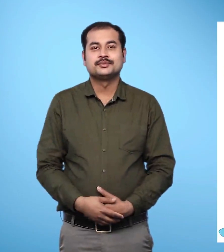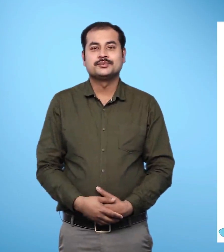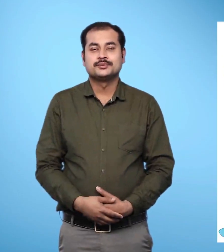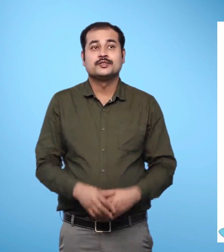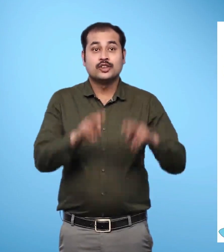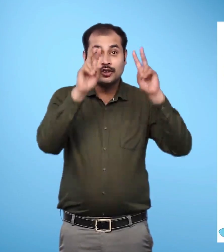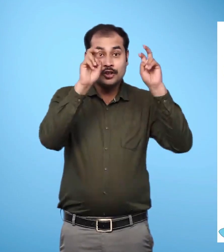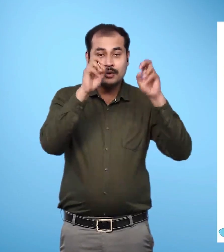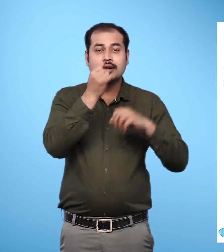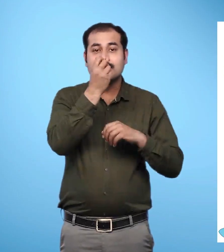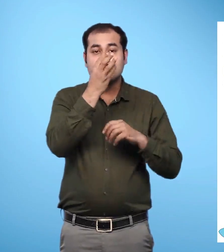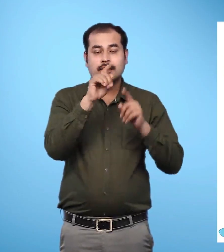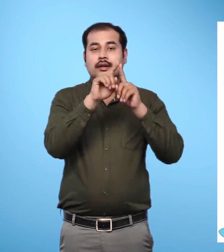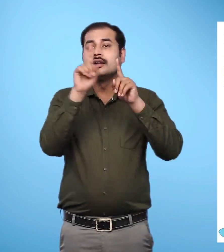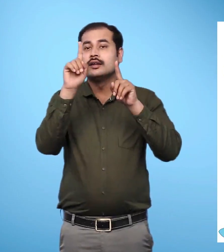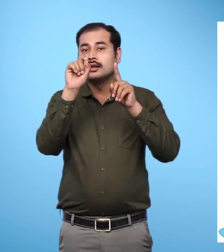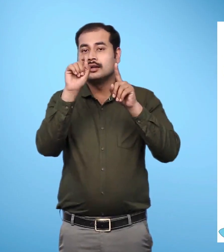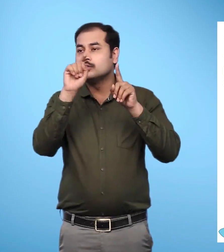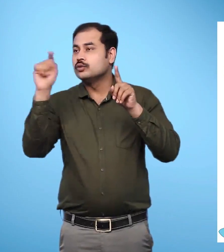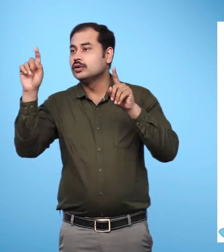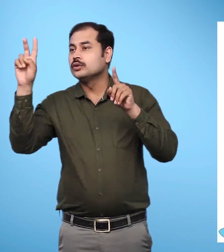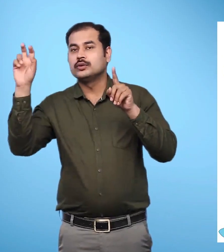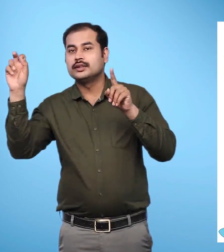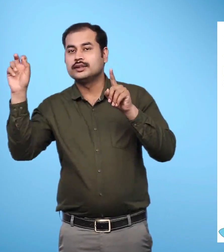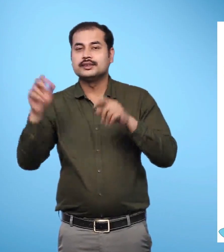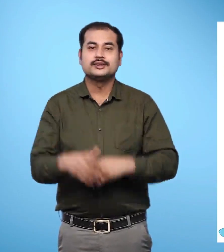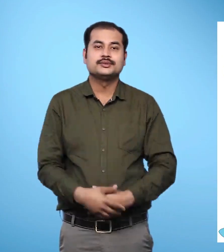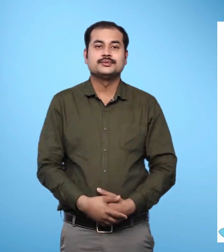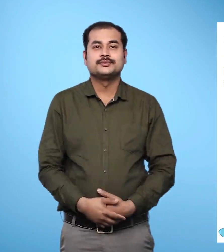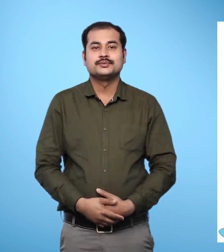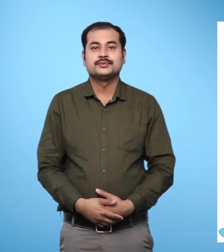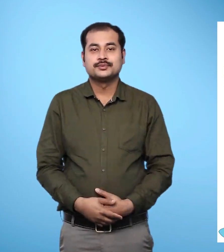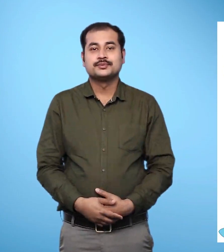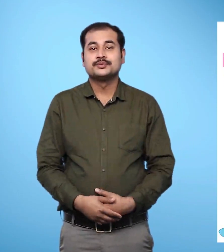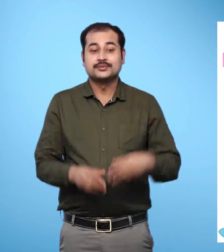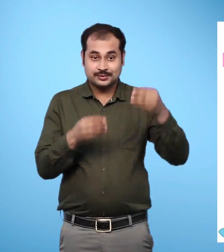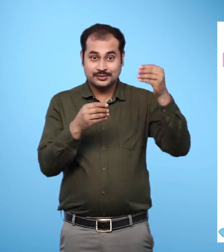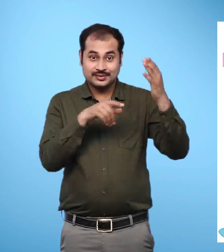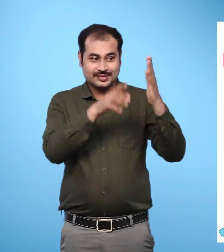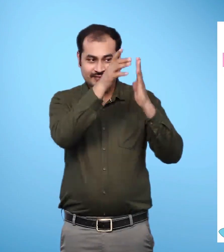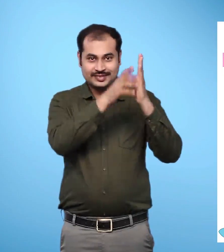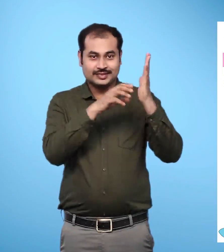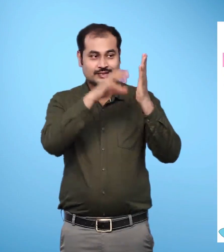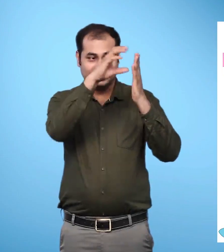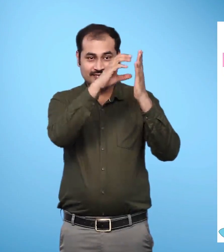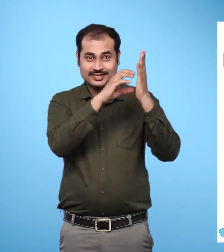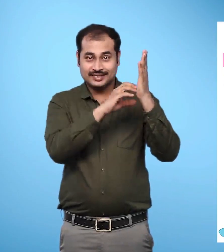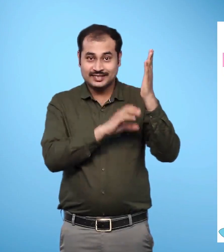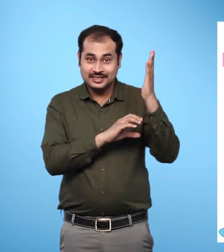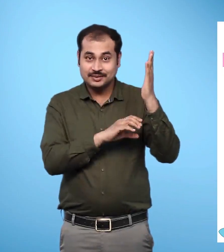Number from 10 to 20 This page is divided into four